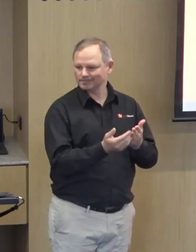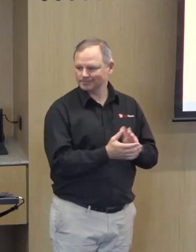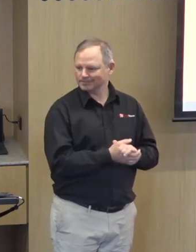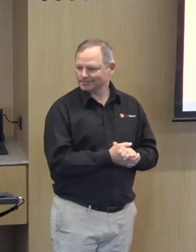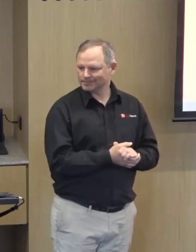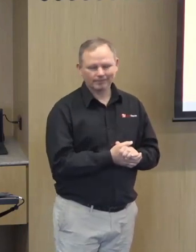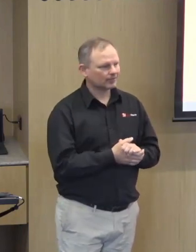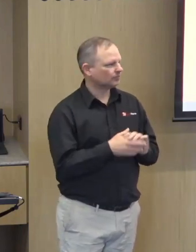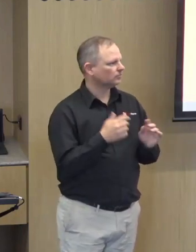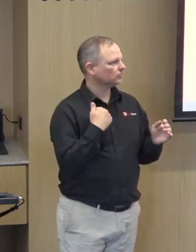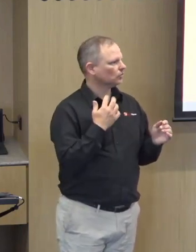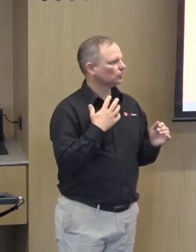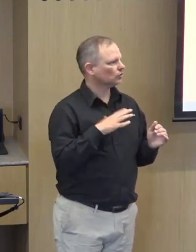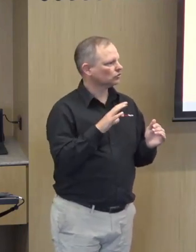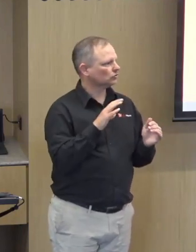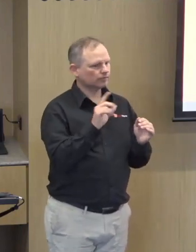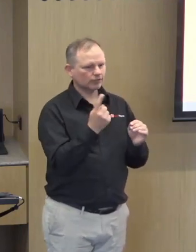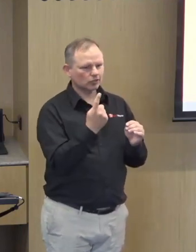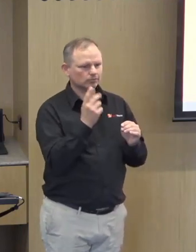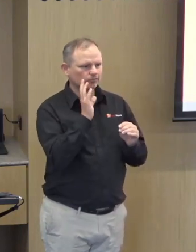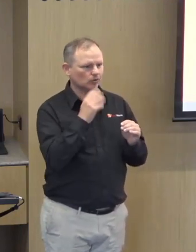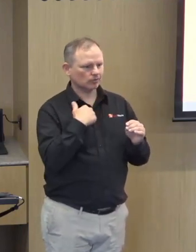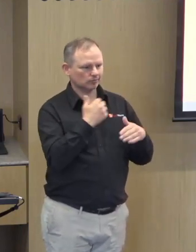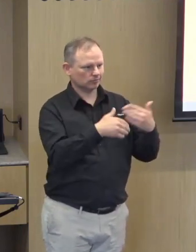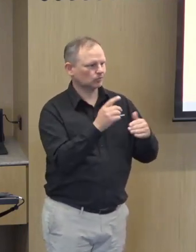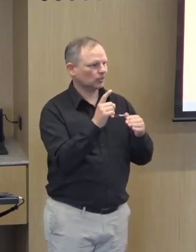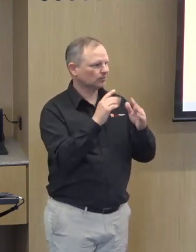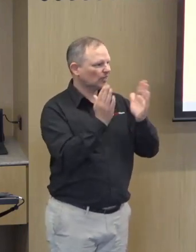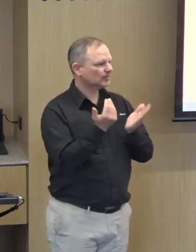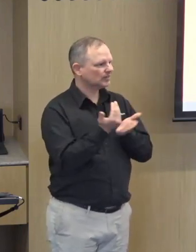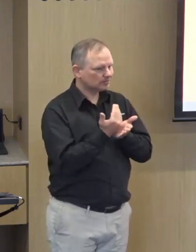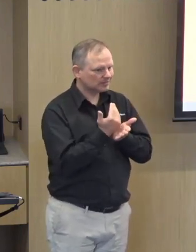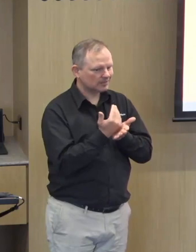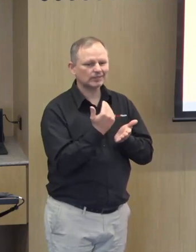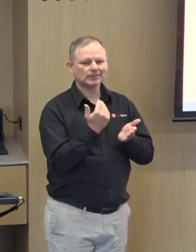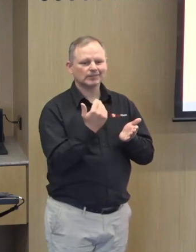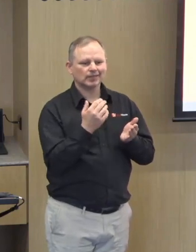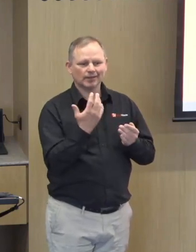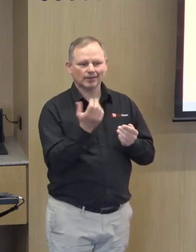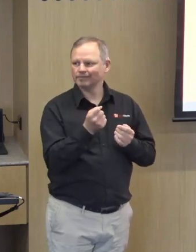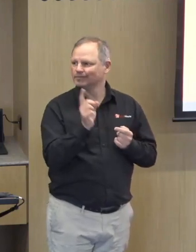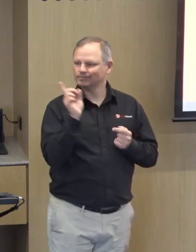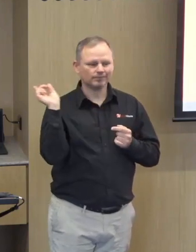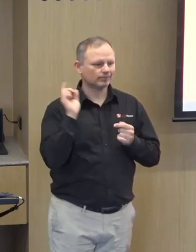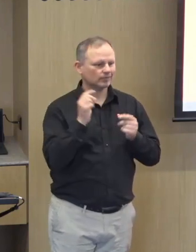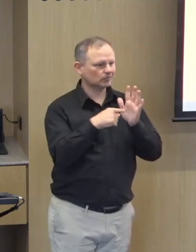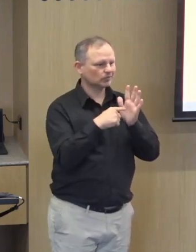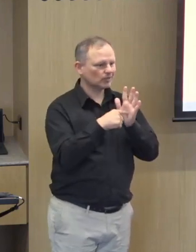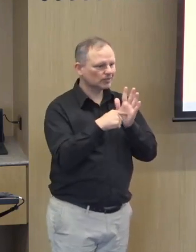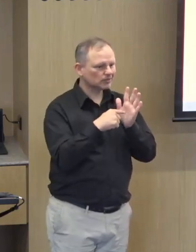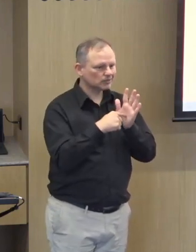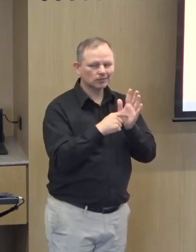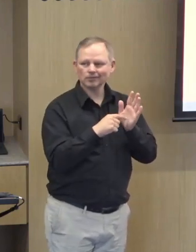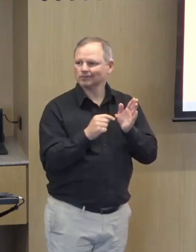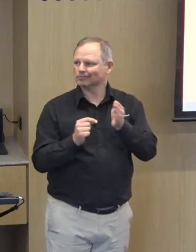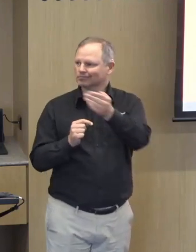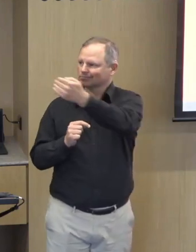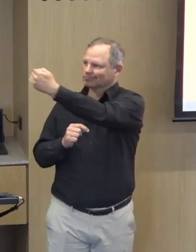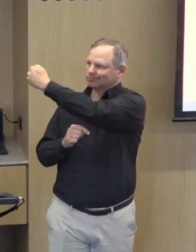It's a nice summary of all the work that we've done in the past period of time, but before I do start the inevitable housekeeping, the bathrooms are